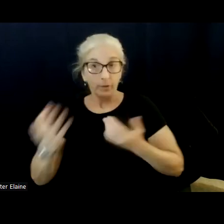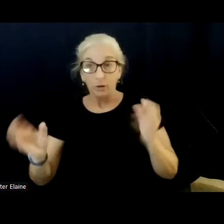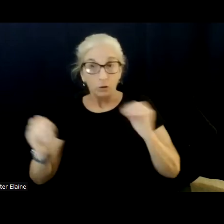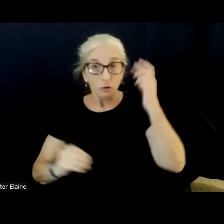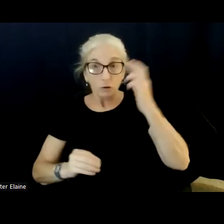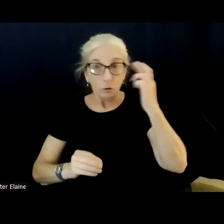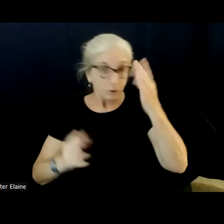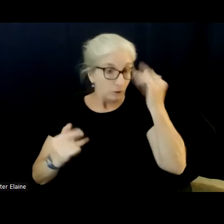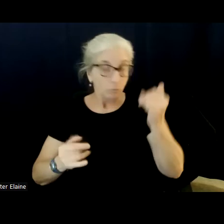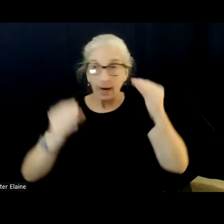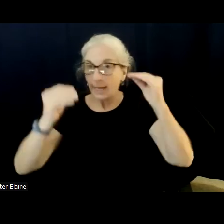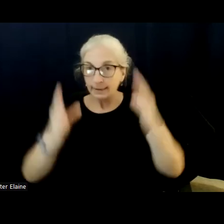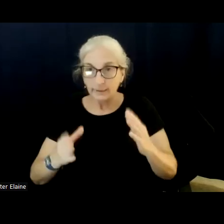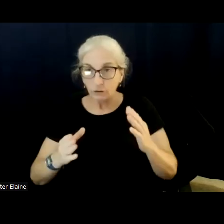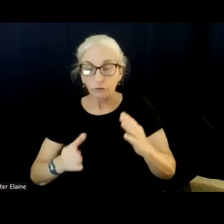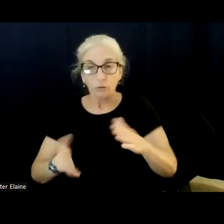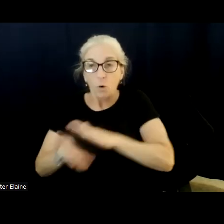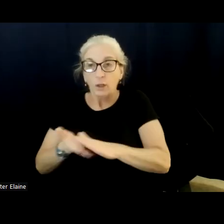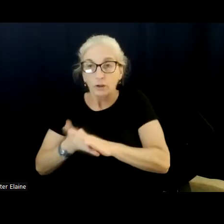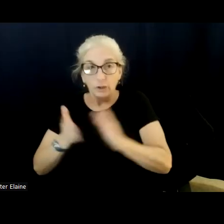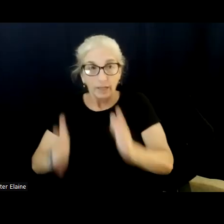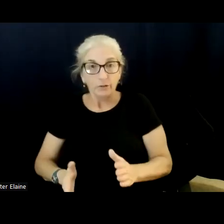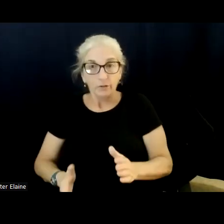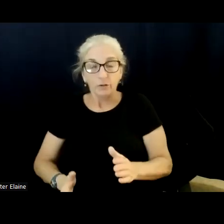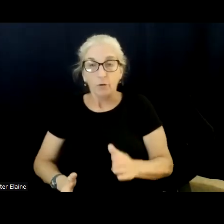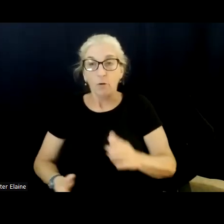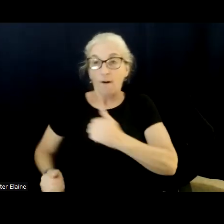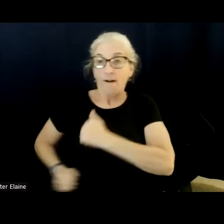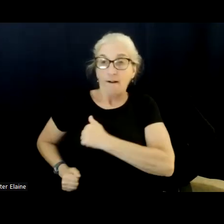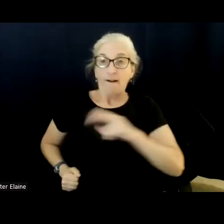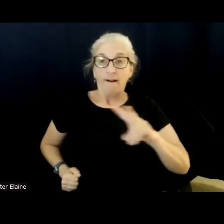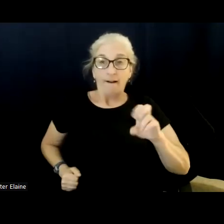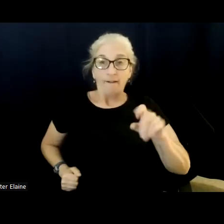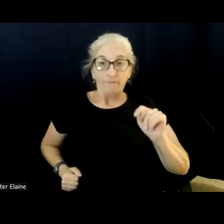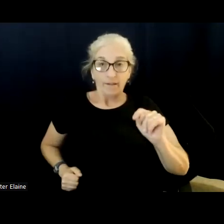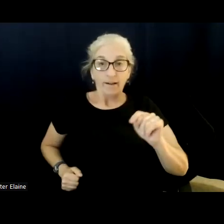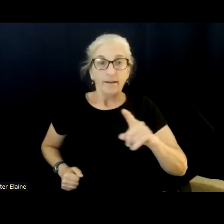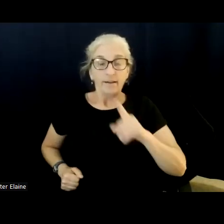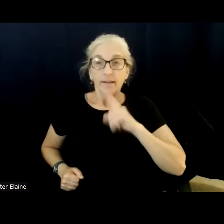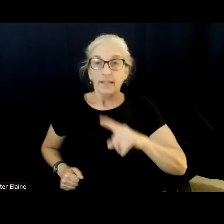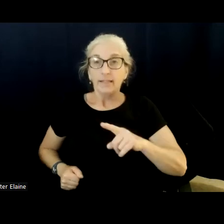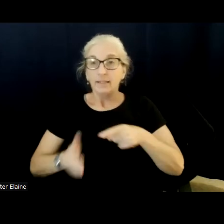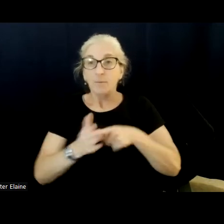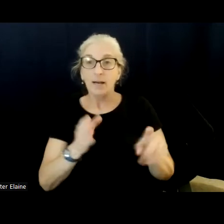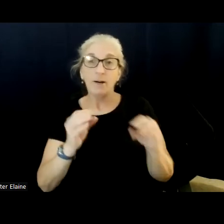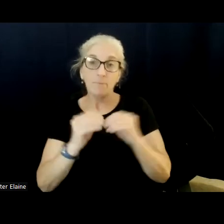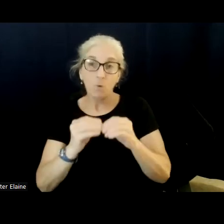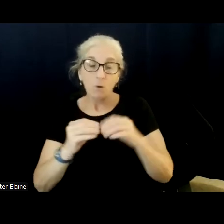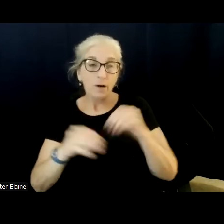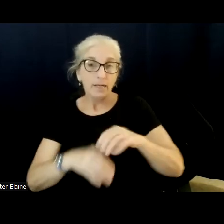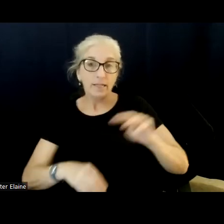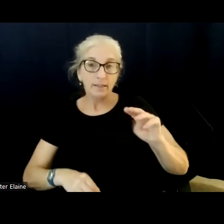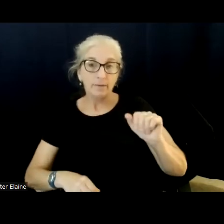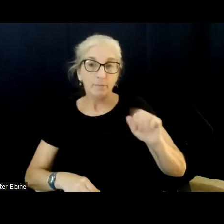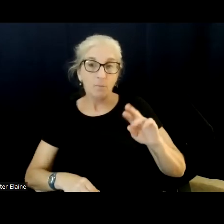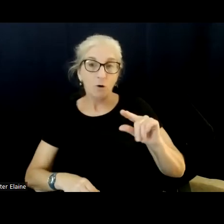or a janitor or a veteran is paying more marginal taxes than, you know, someone like Bezos or Gates. So, you know, if we're